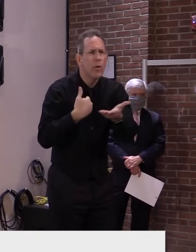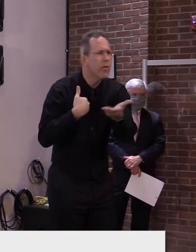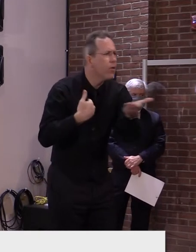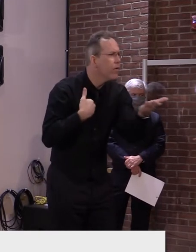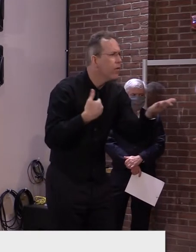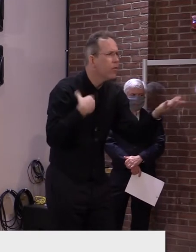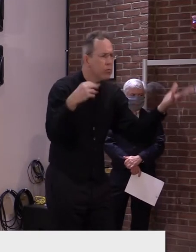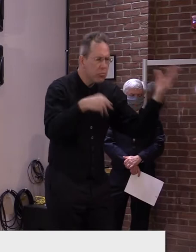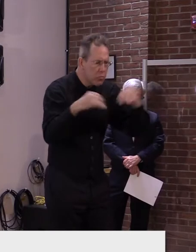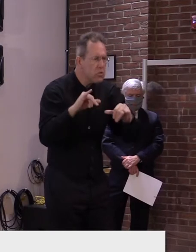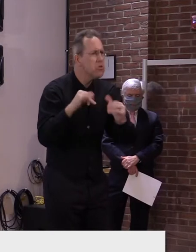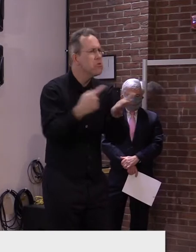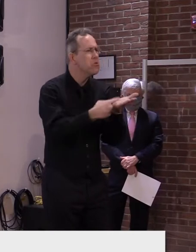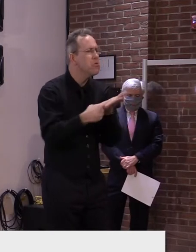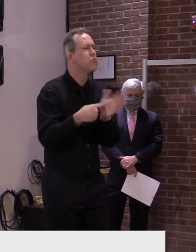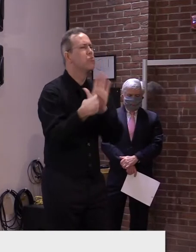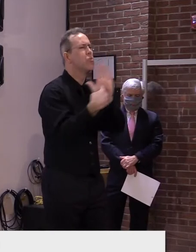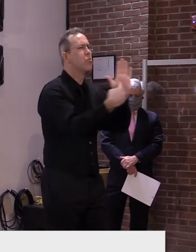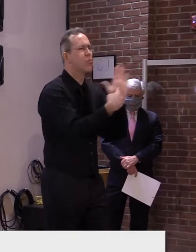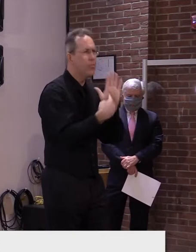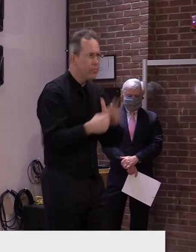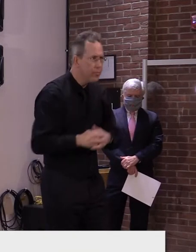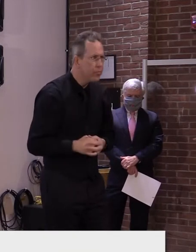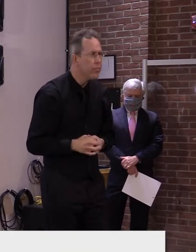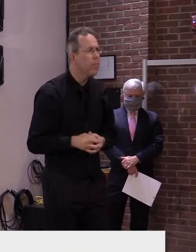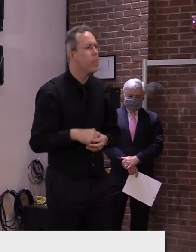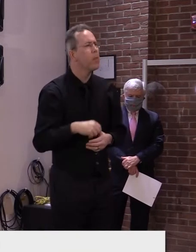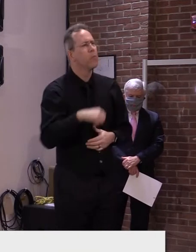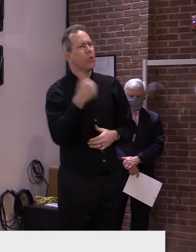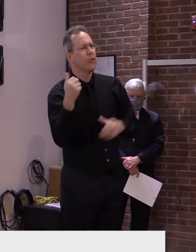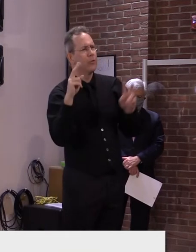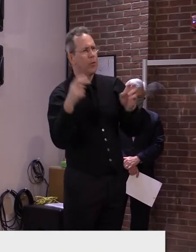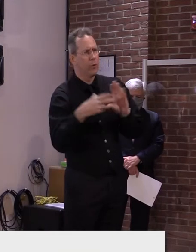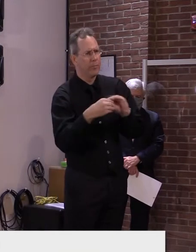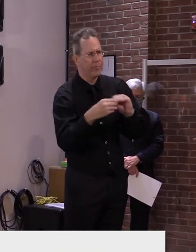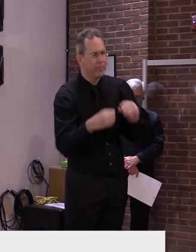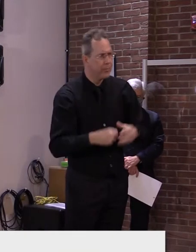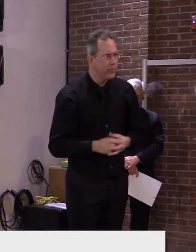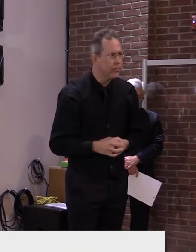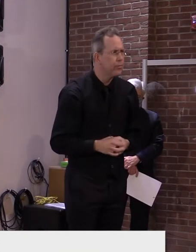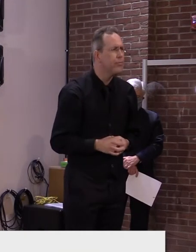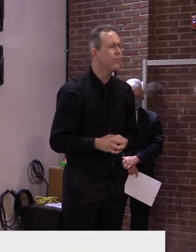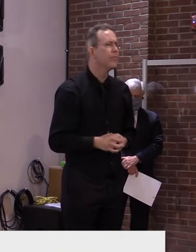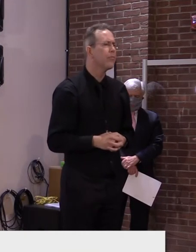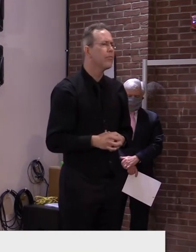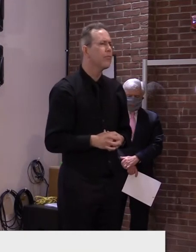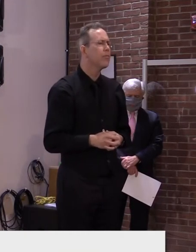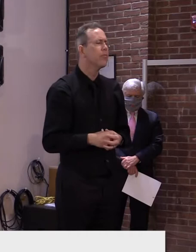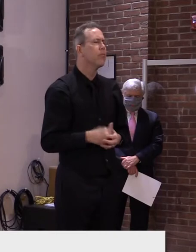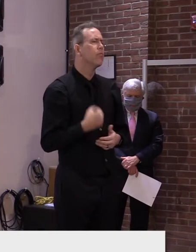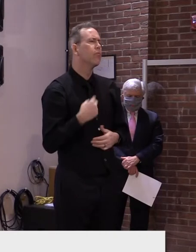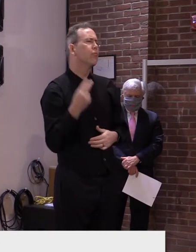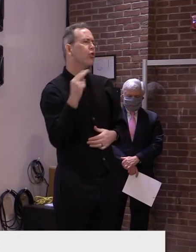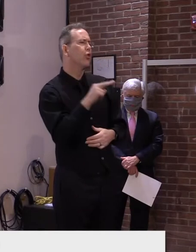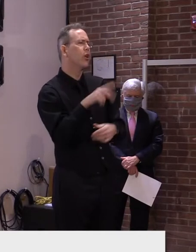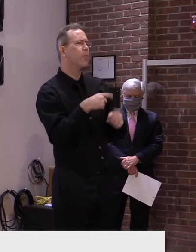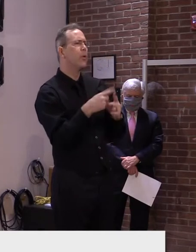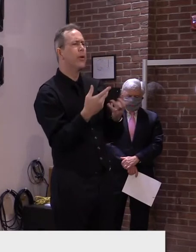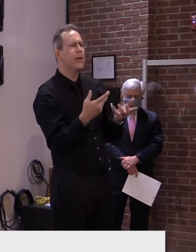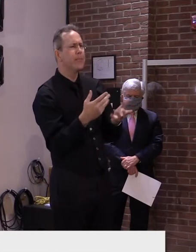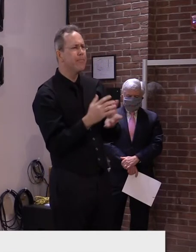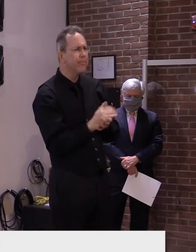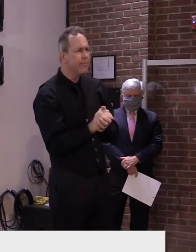On another topic related to federal guidance, we continue to examine our options for implementing the SBAC achievement in testing this spring.